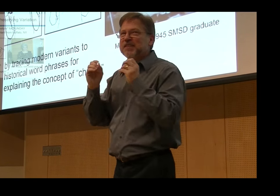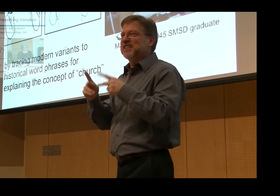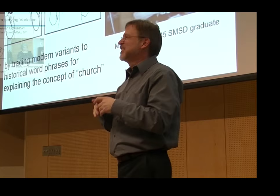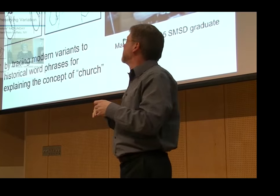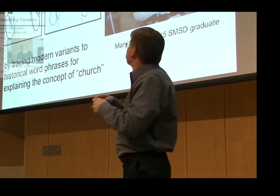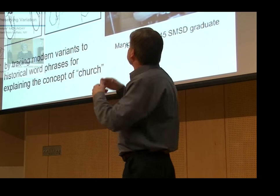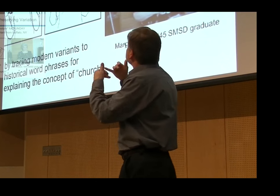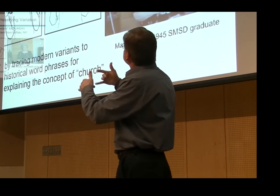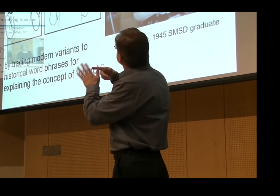people today.